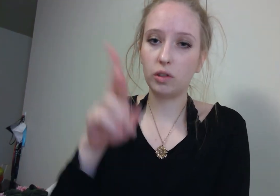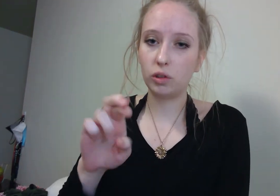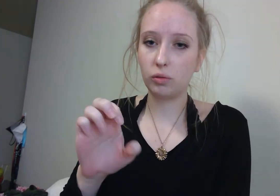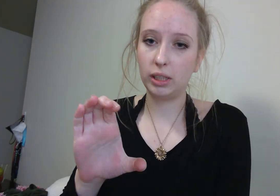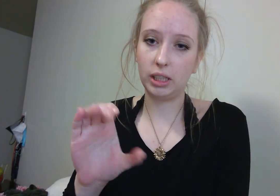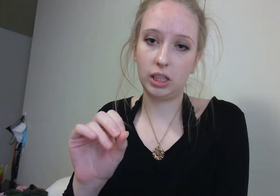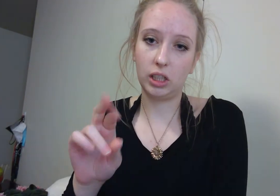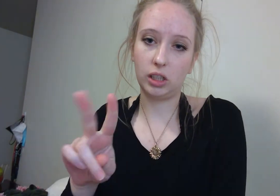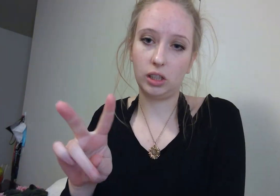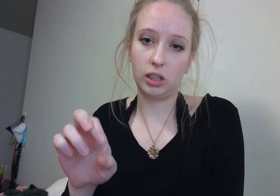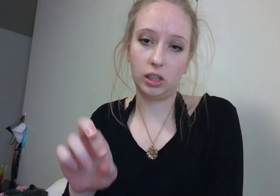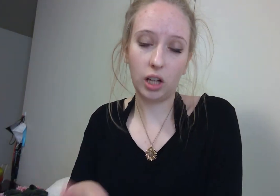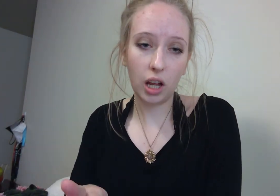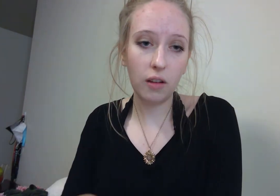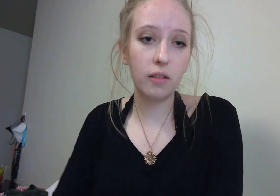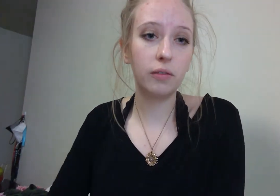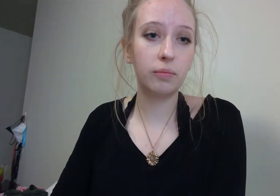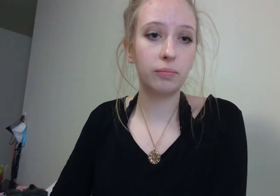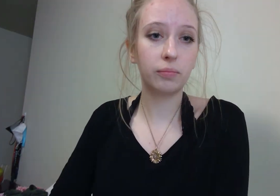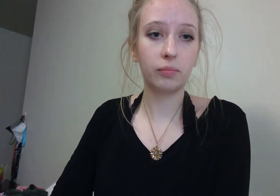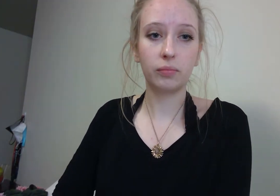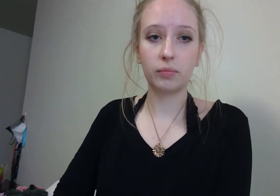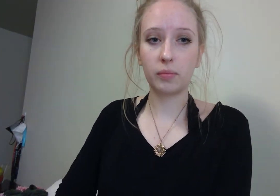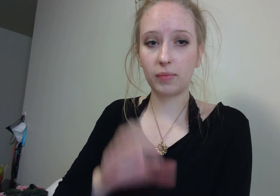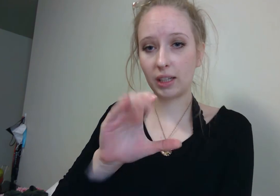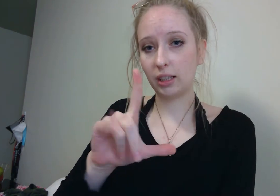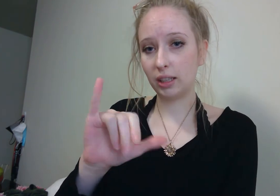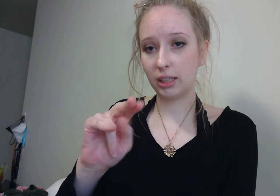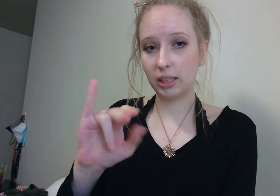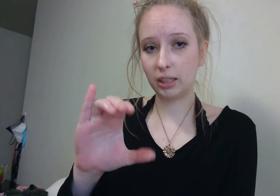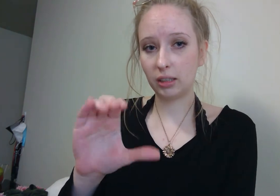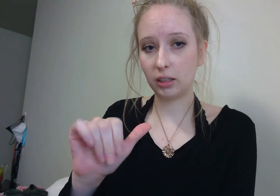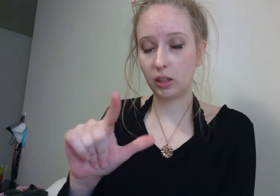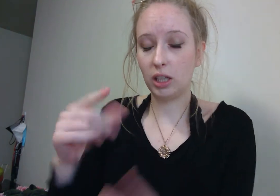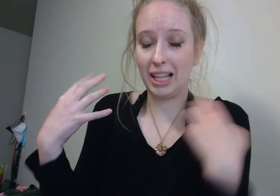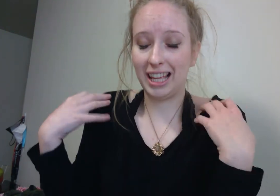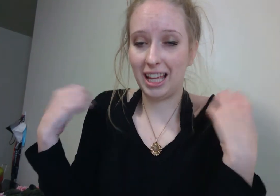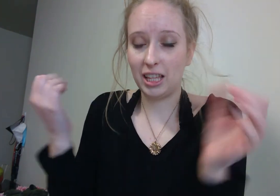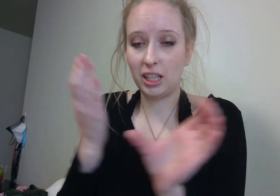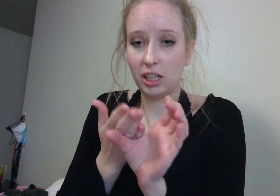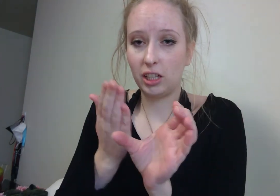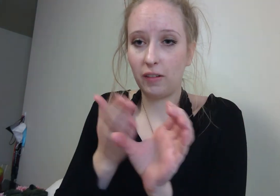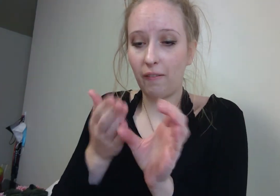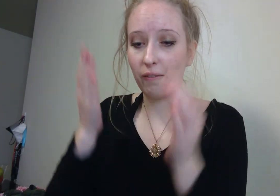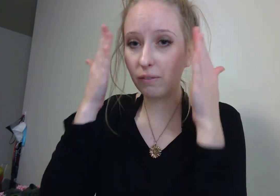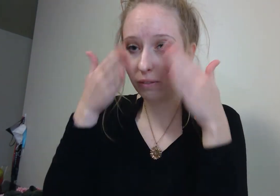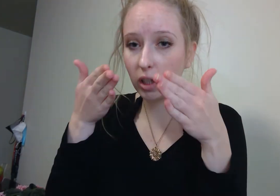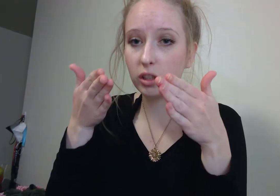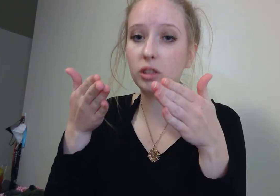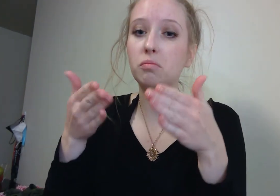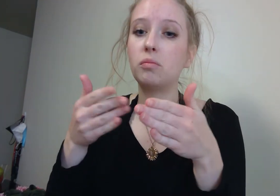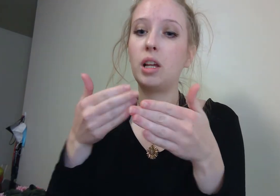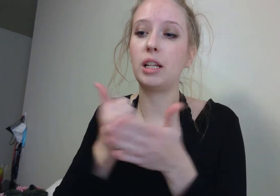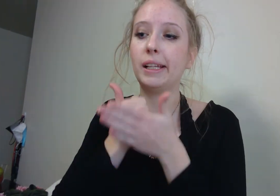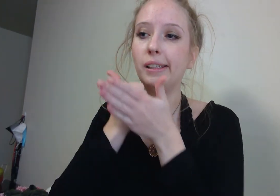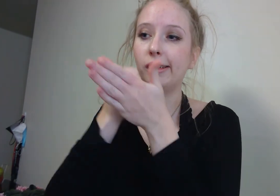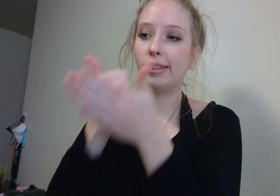health psychology is an area of health psychology that focuses on treating individuals. Professionals pursuing clinical health